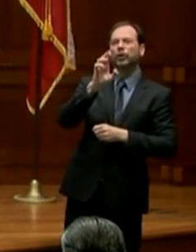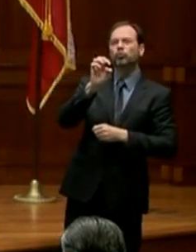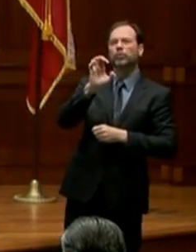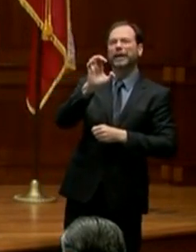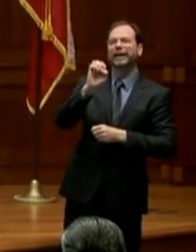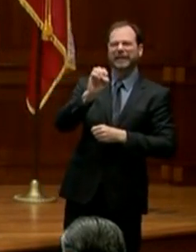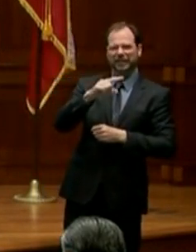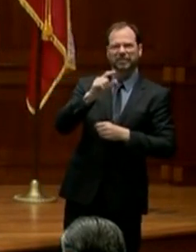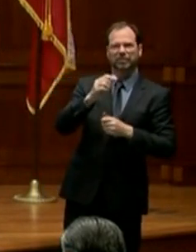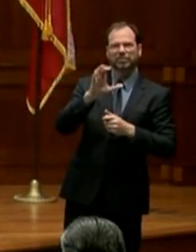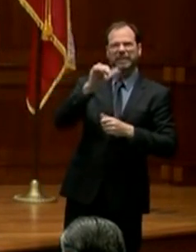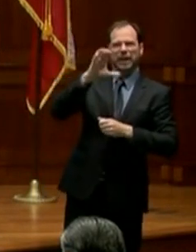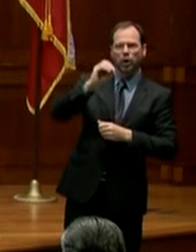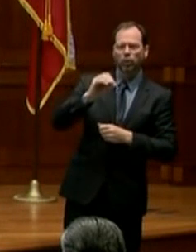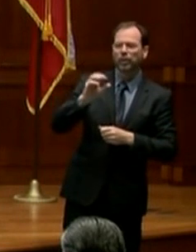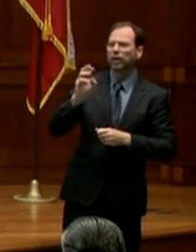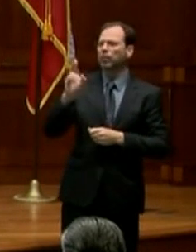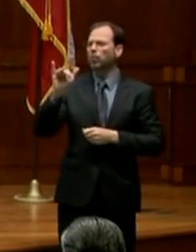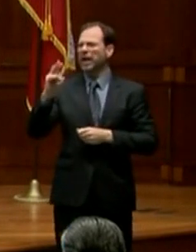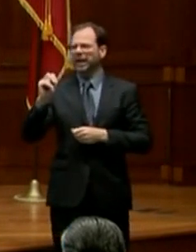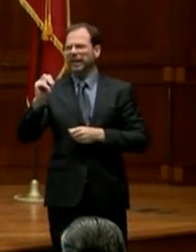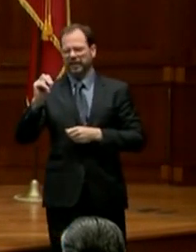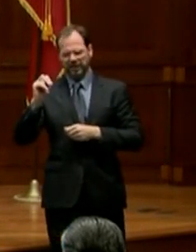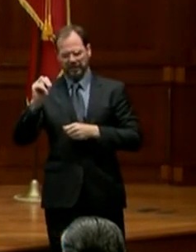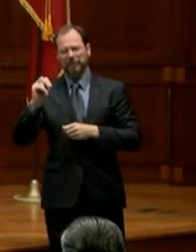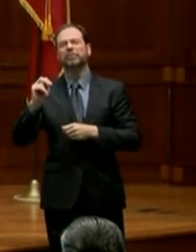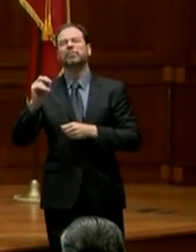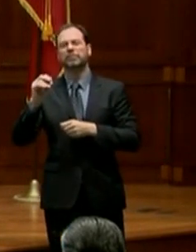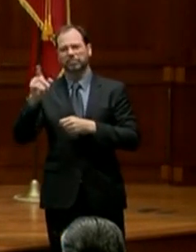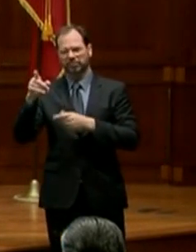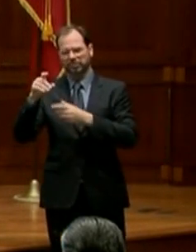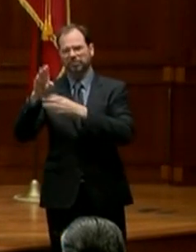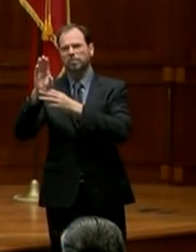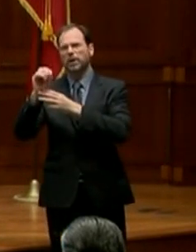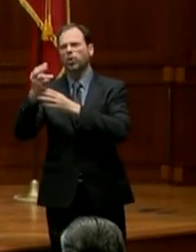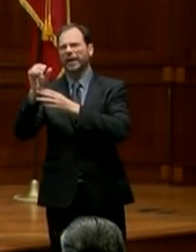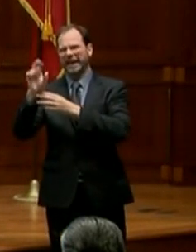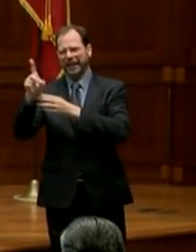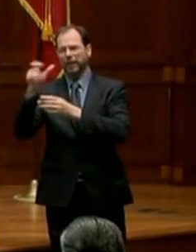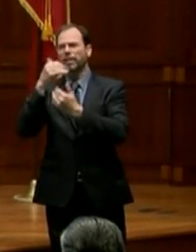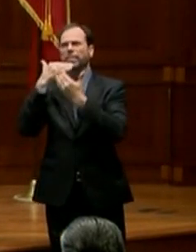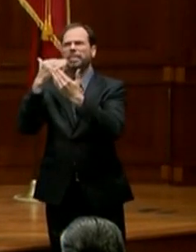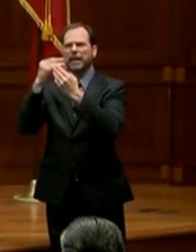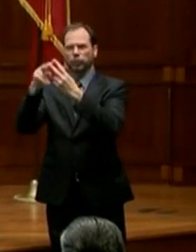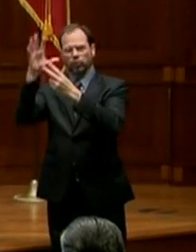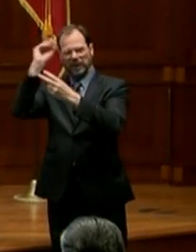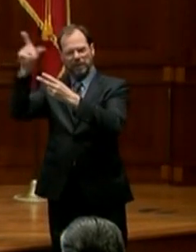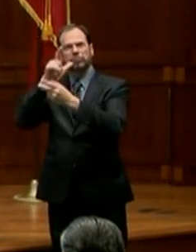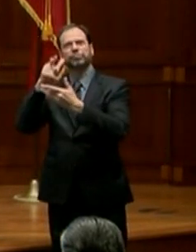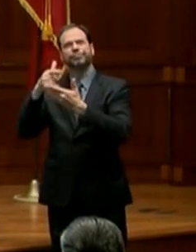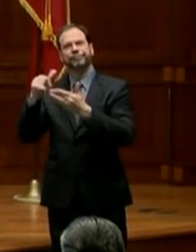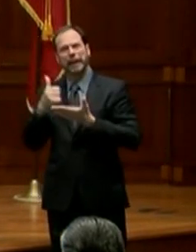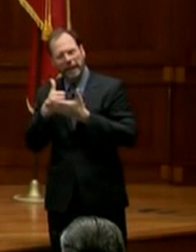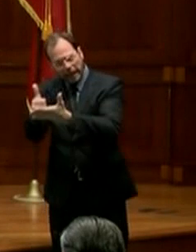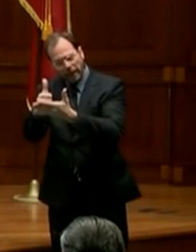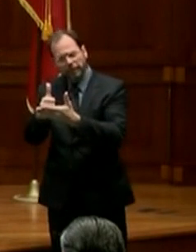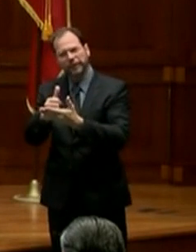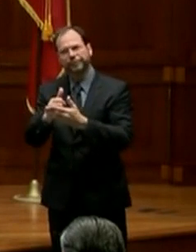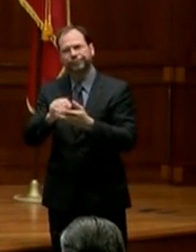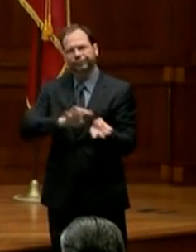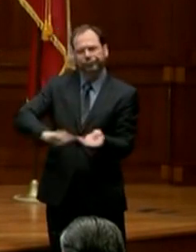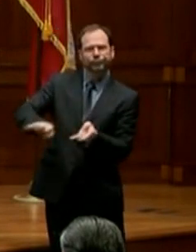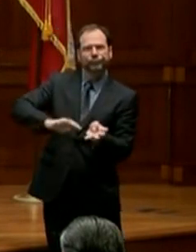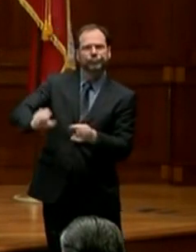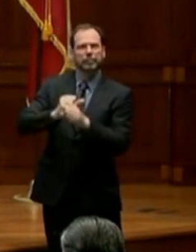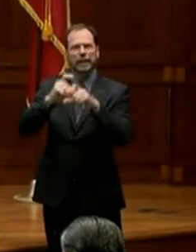president is Mike Bowen and I had a chance to visit with both of them to thank them for what they are doing. Because at a time